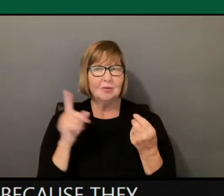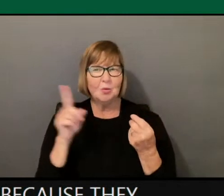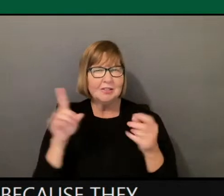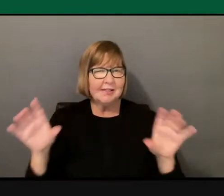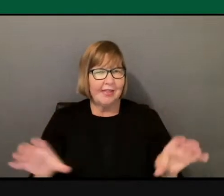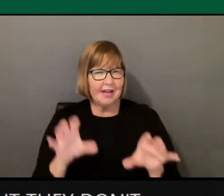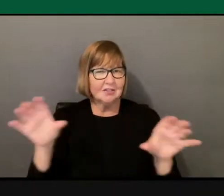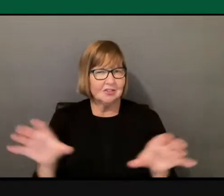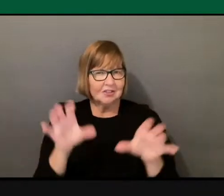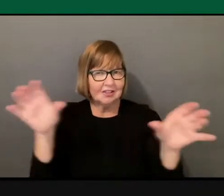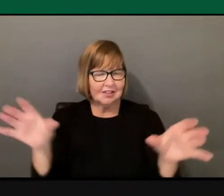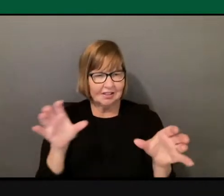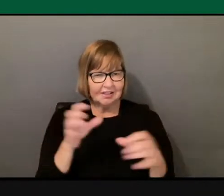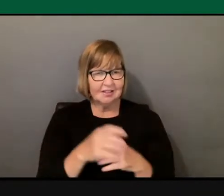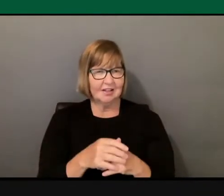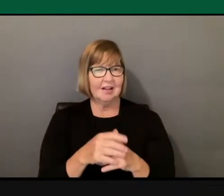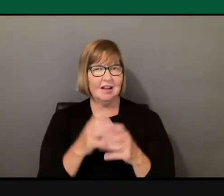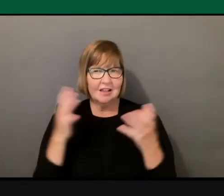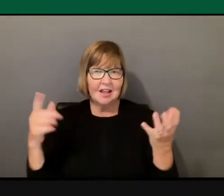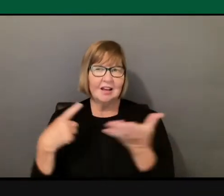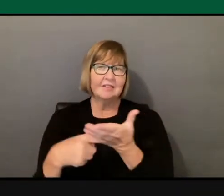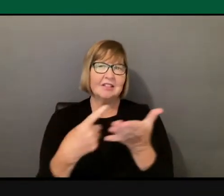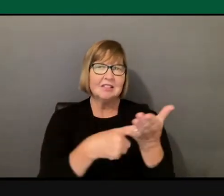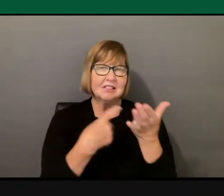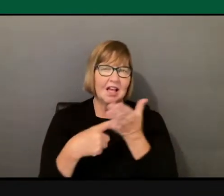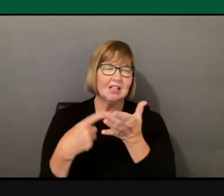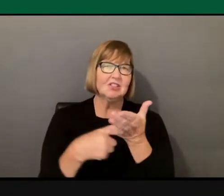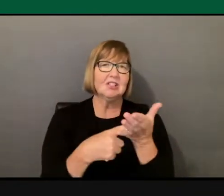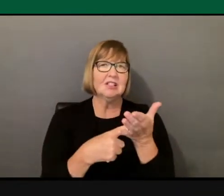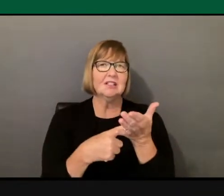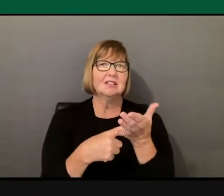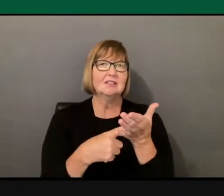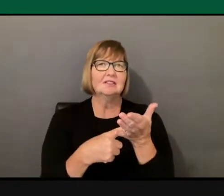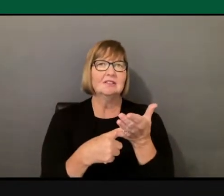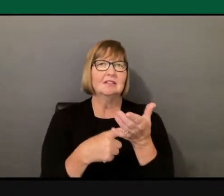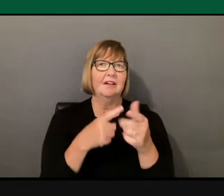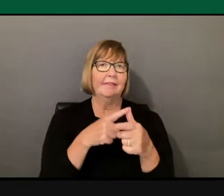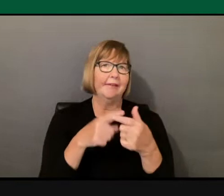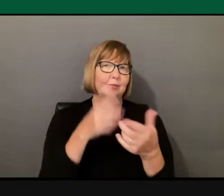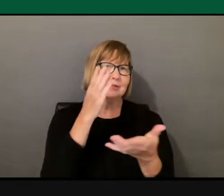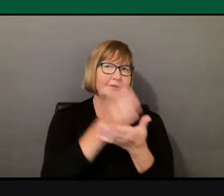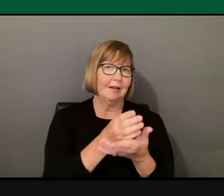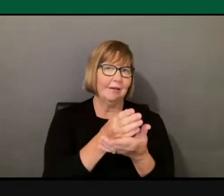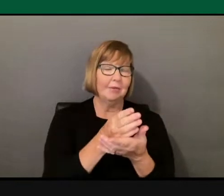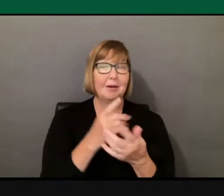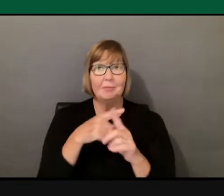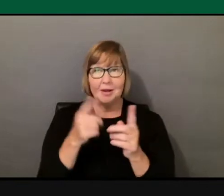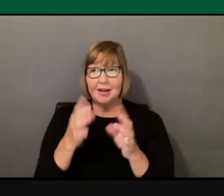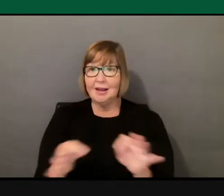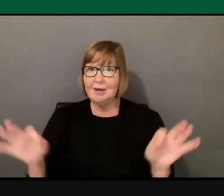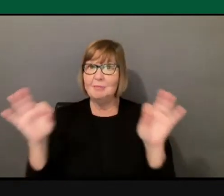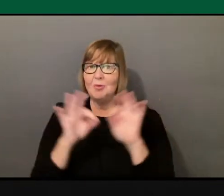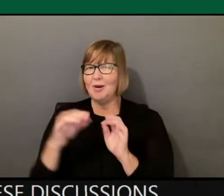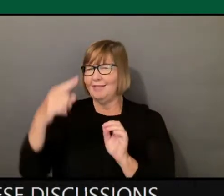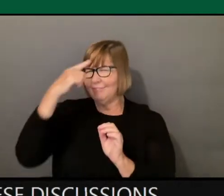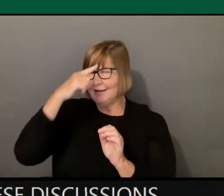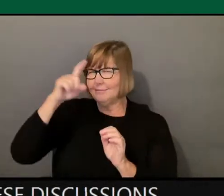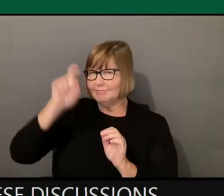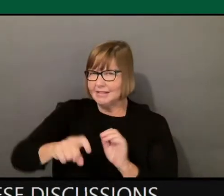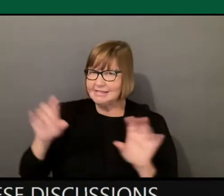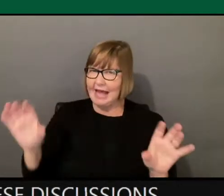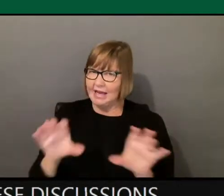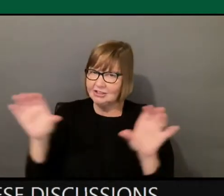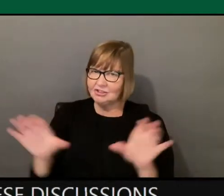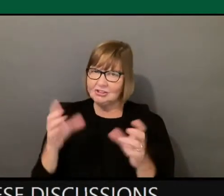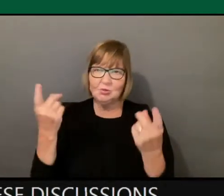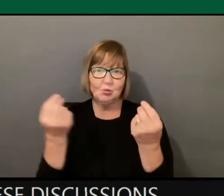say a lot of these discussions, that's where they stop. We have these discussions. So I appreciate the question about action and what can we do. And